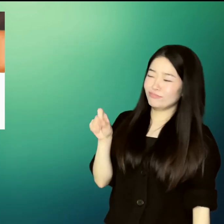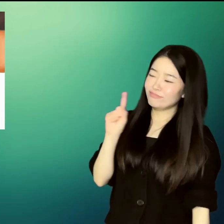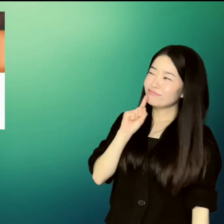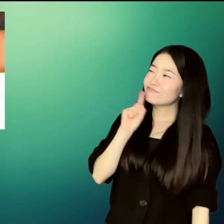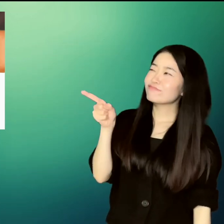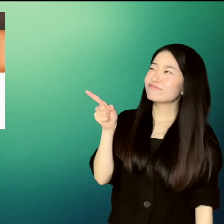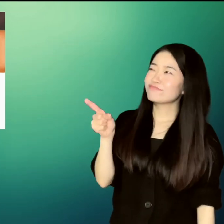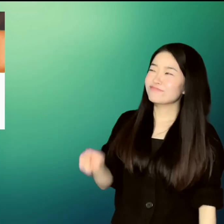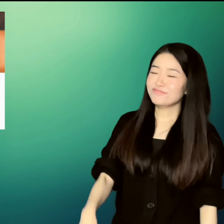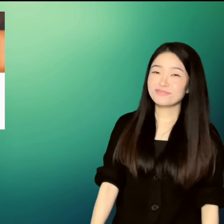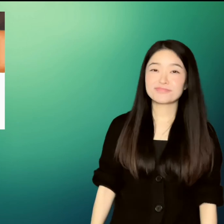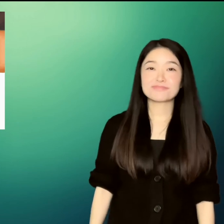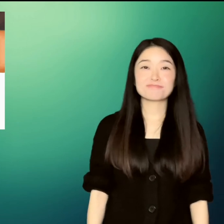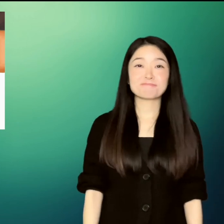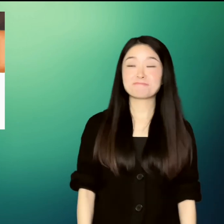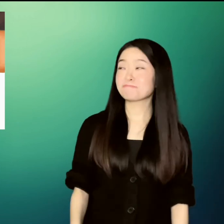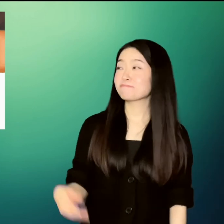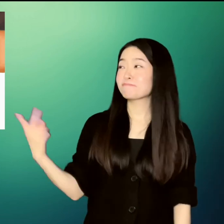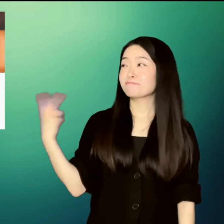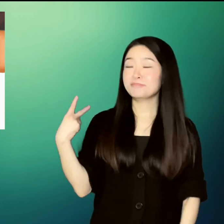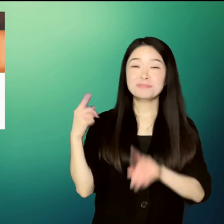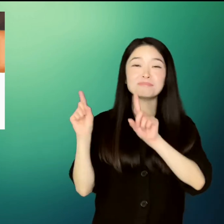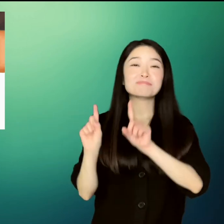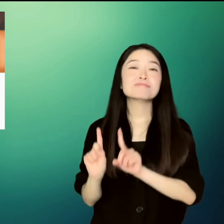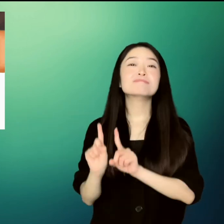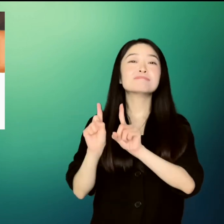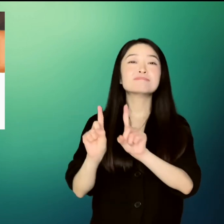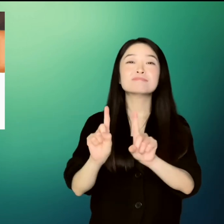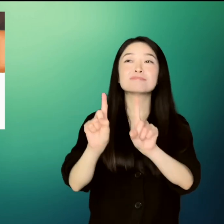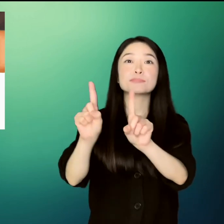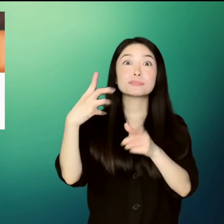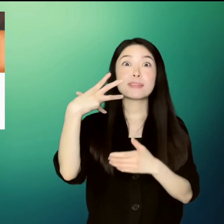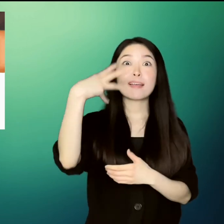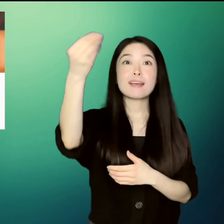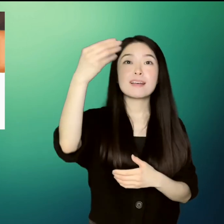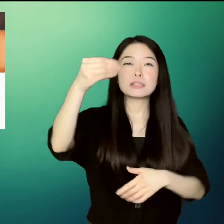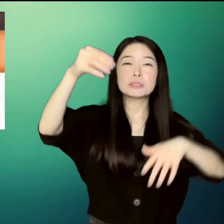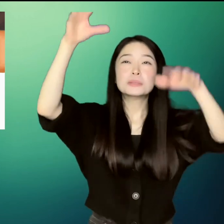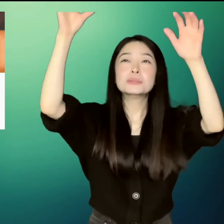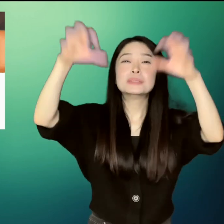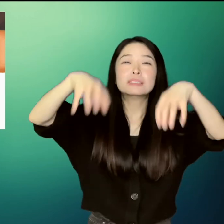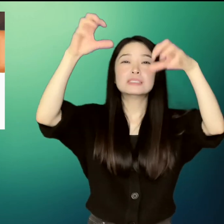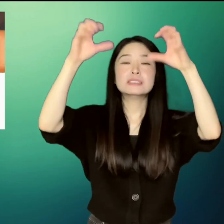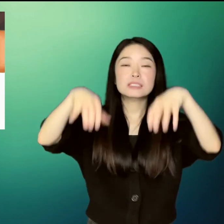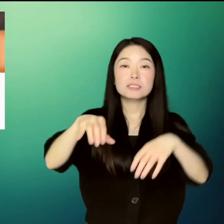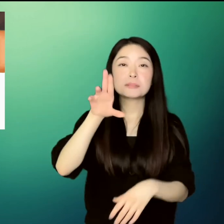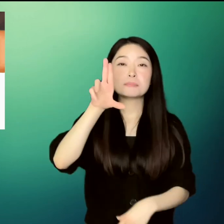said. And then the two of them shared her umbrella as they walked to the school bus.